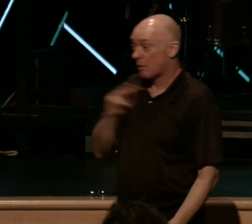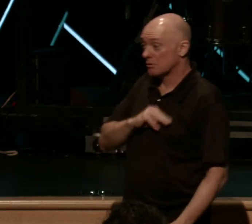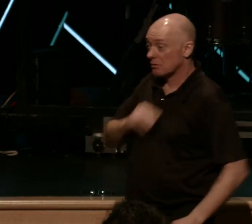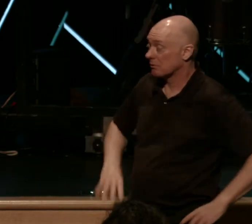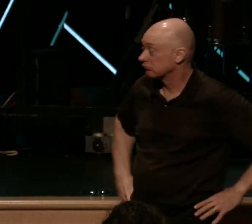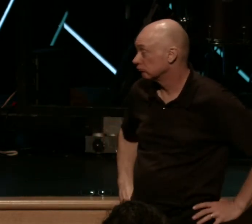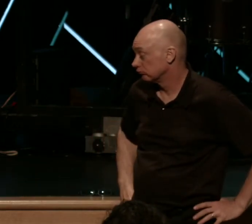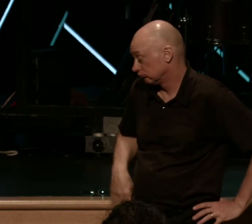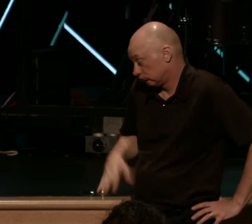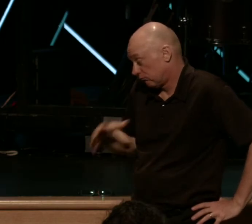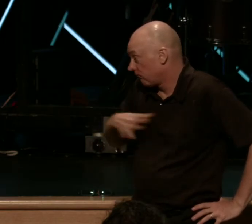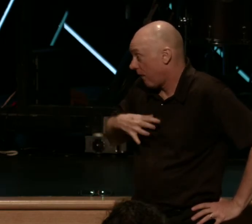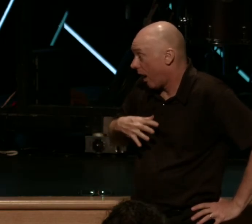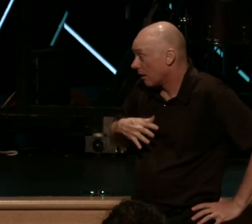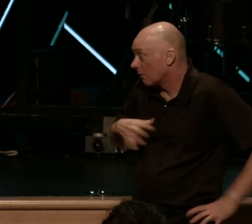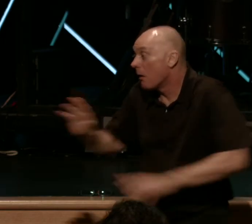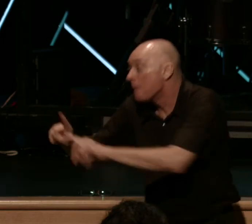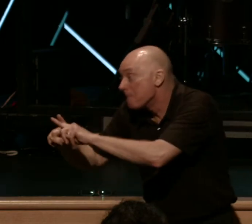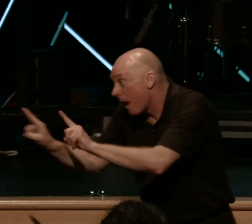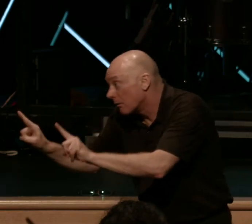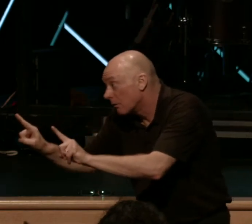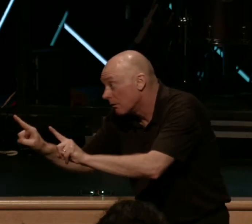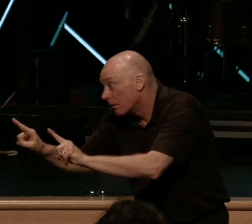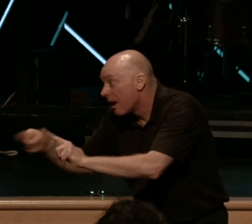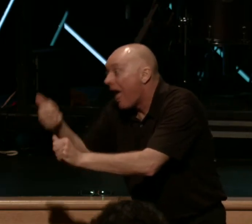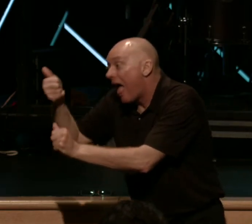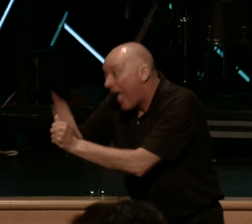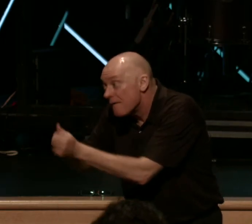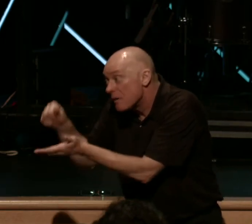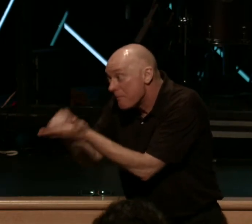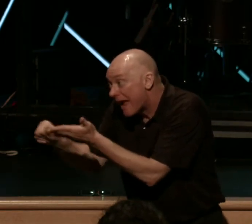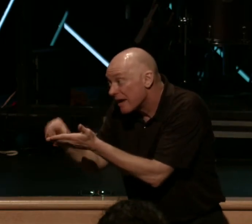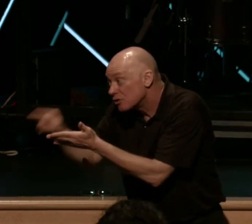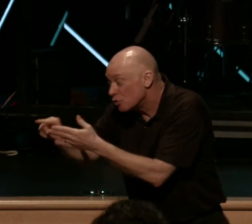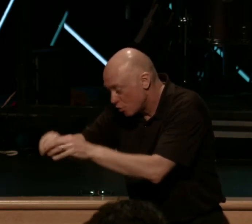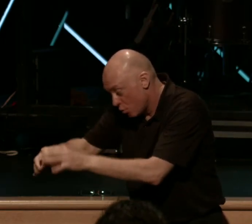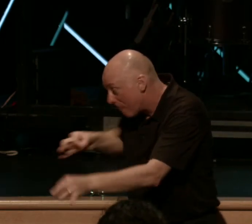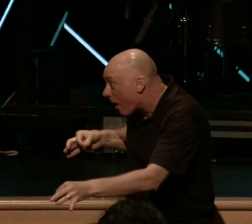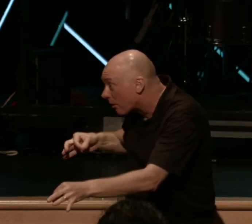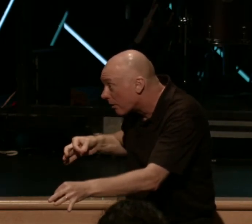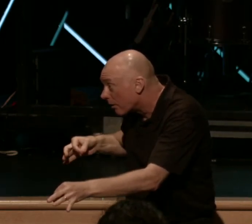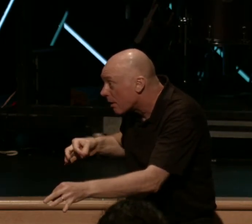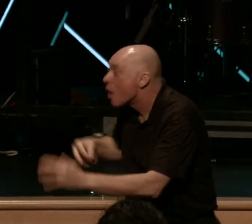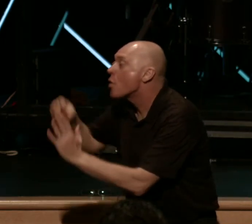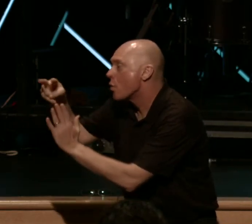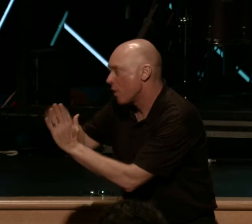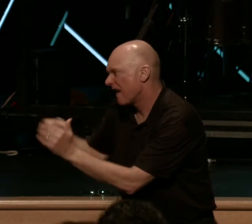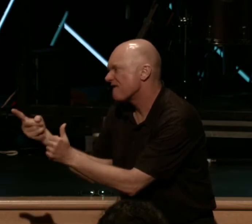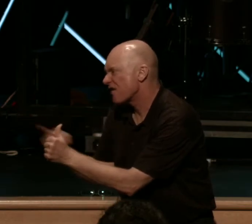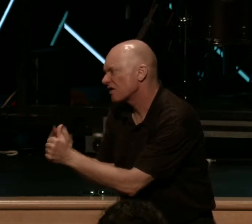feet, said, I don't care. Just do me a favor. Every page you rip out, do me a favor and read it before you smoke it.